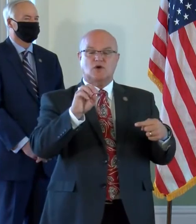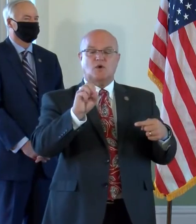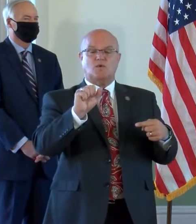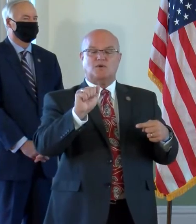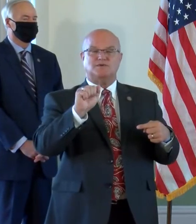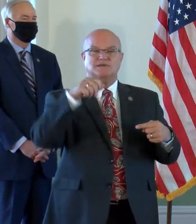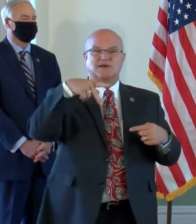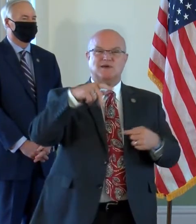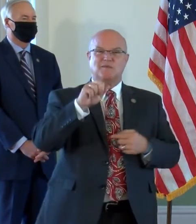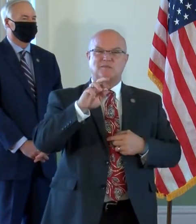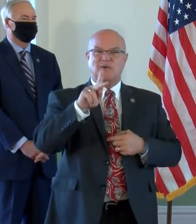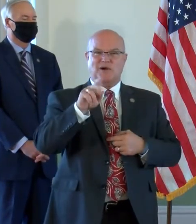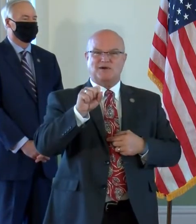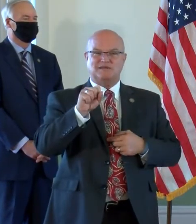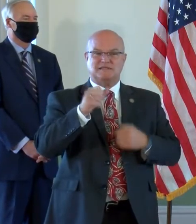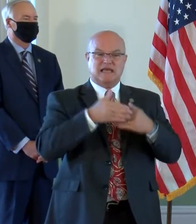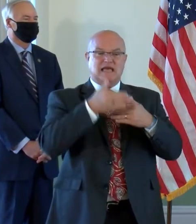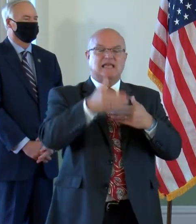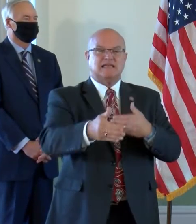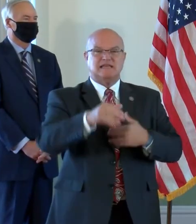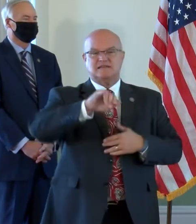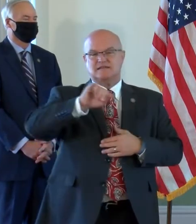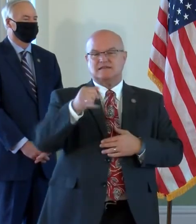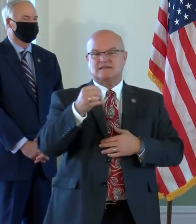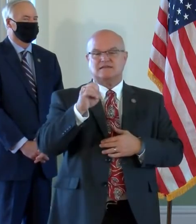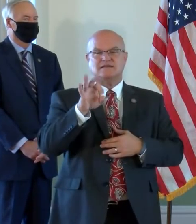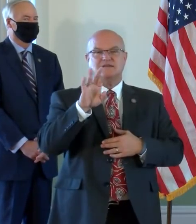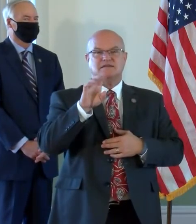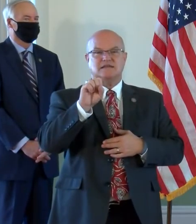and next to Jefferson Davis,